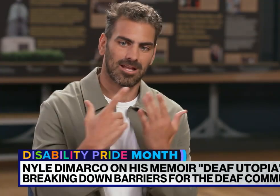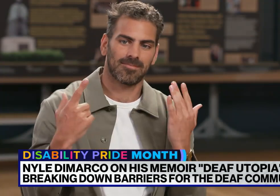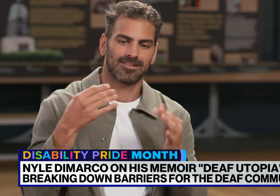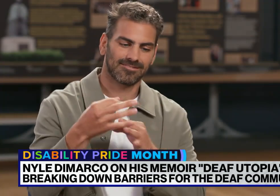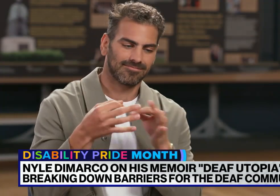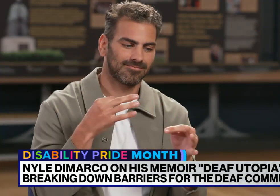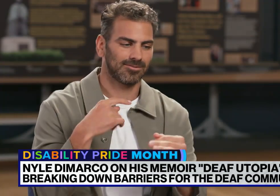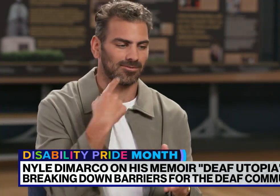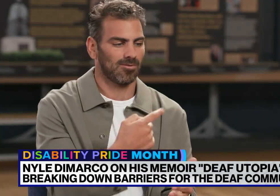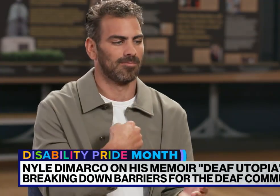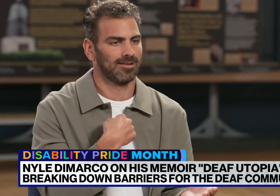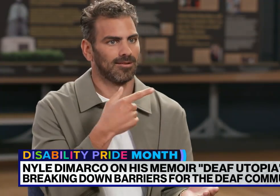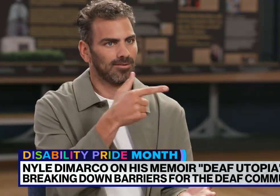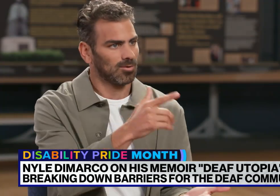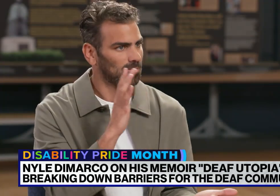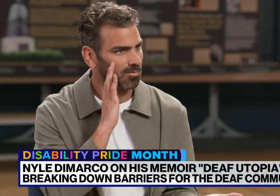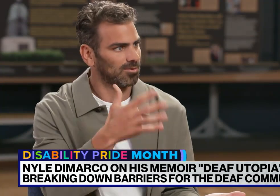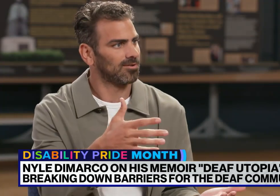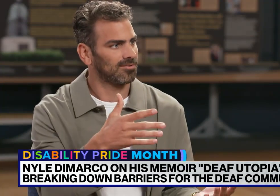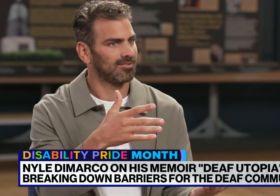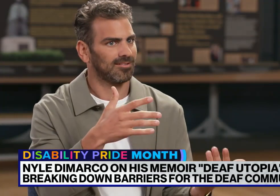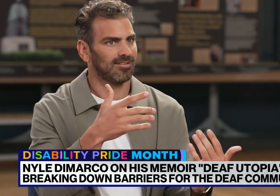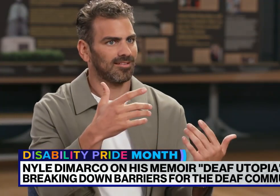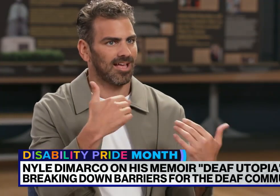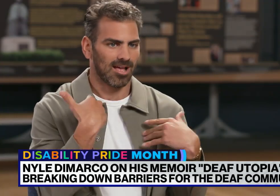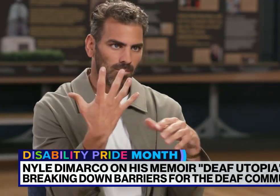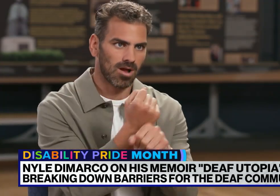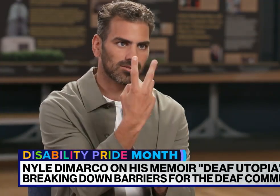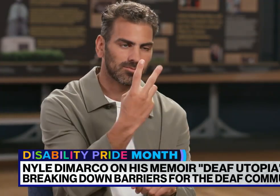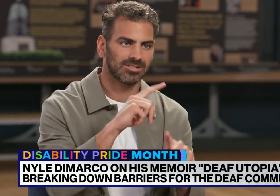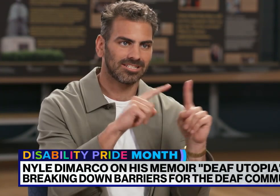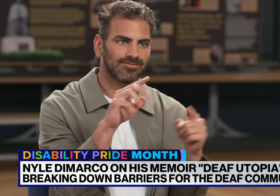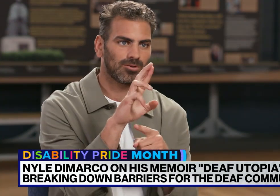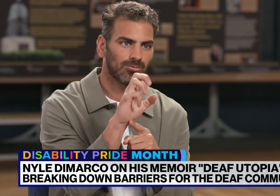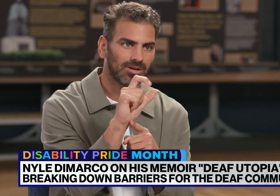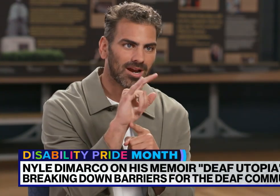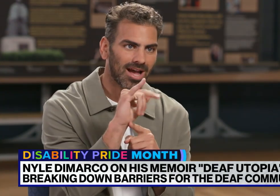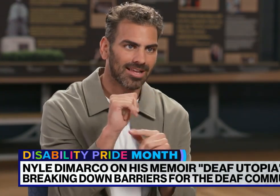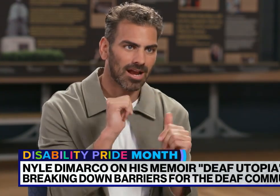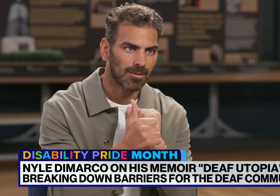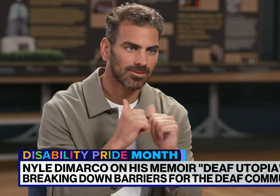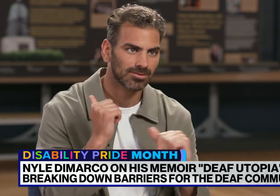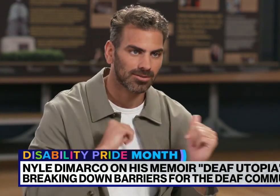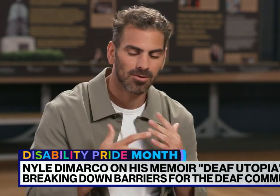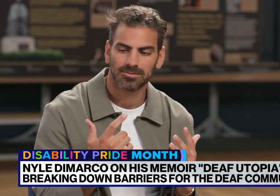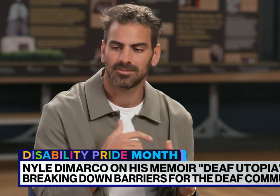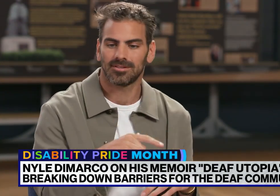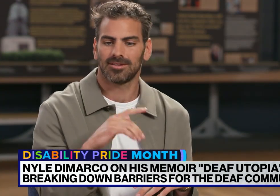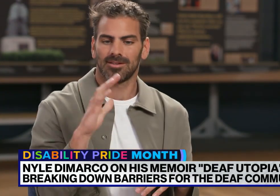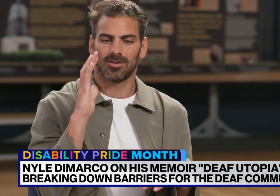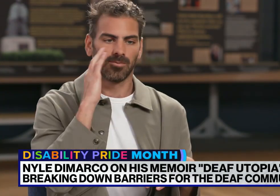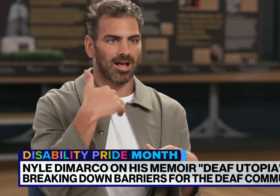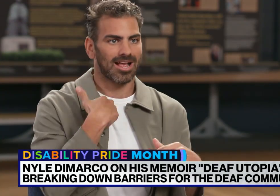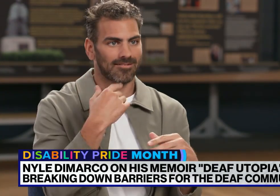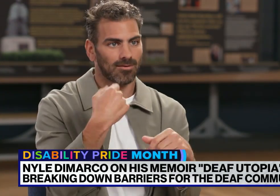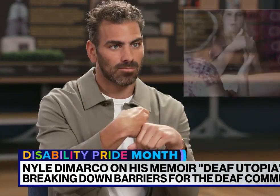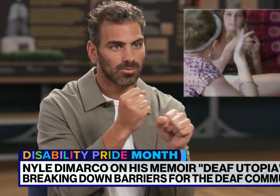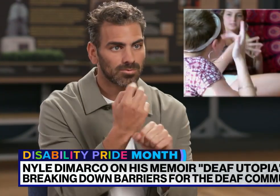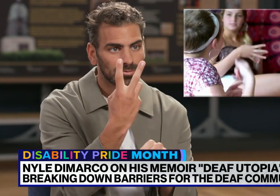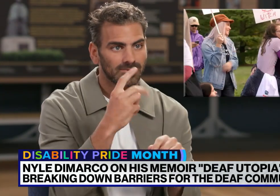five years ago that I would have won two different reality TV shows, that I would have produced two